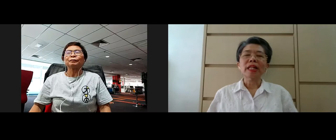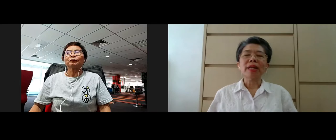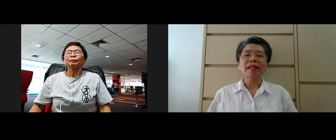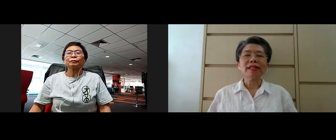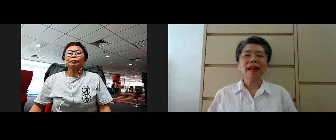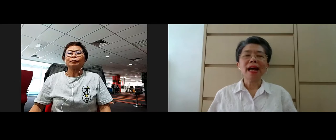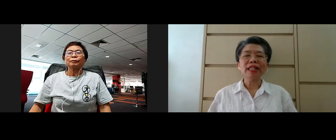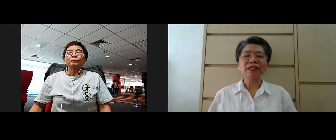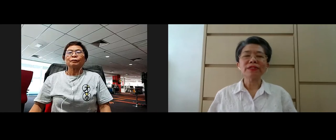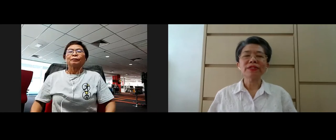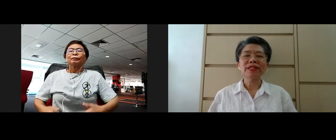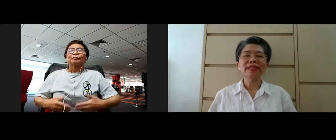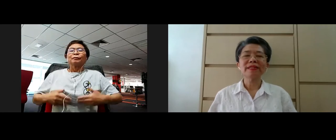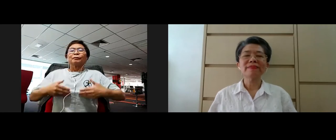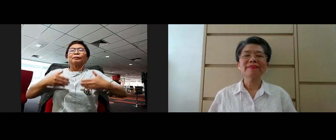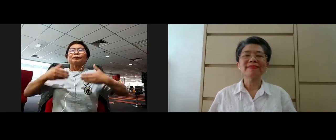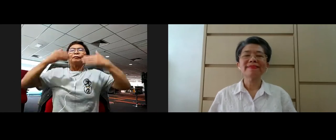keeping keeping us alive.